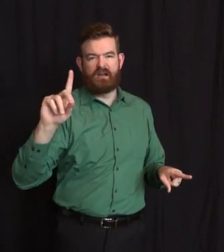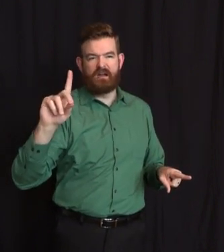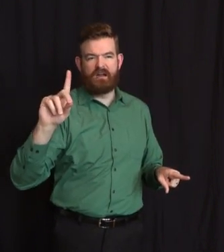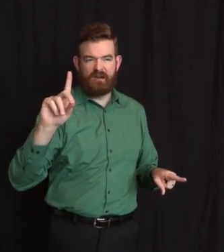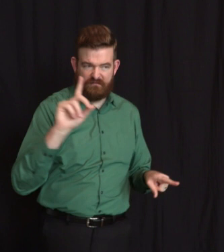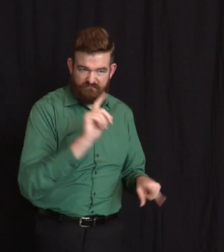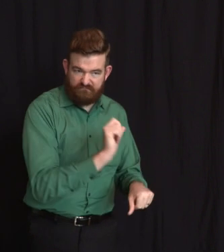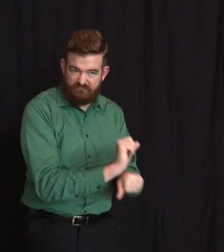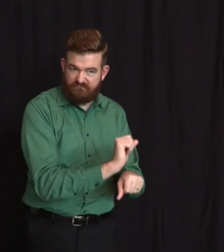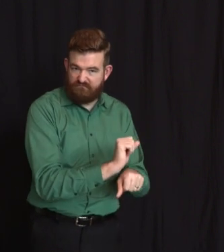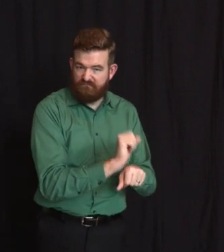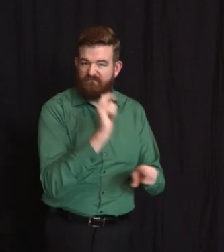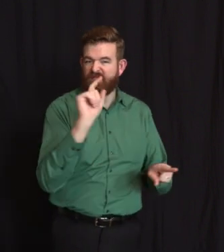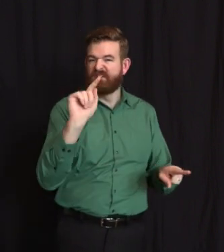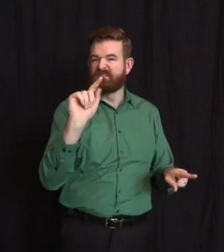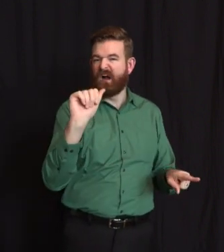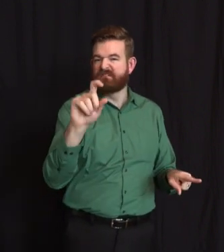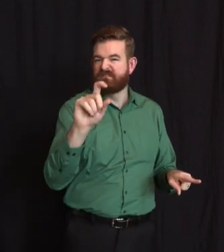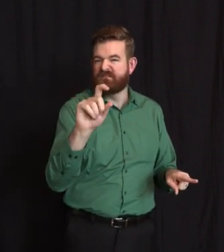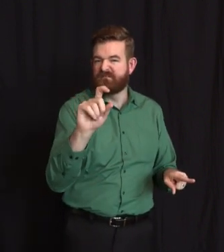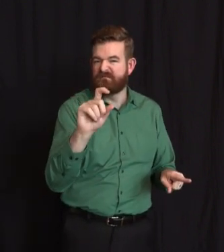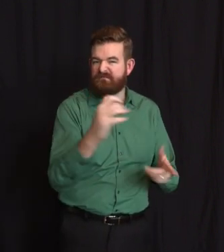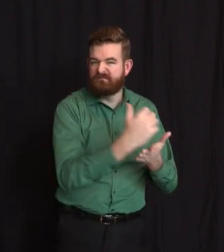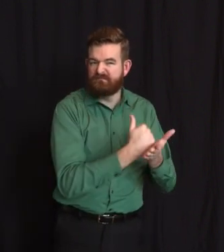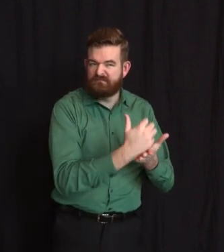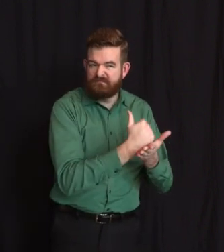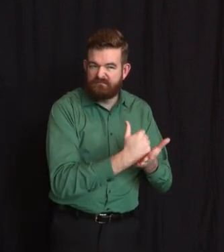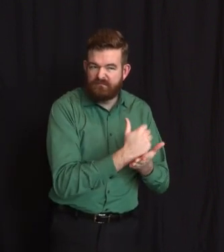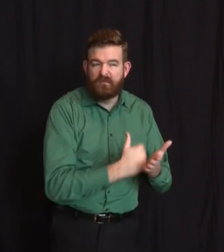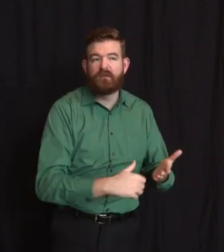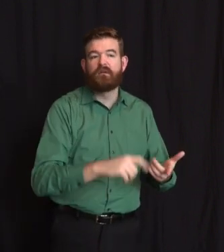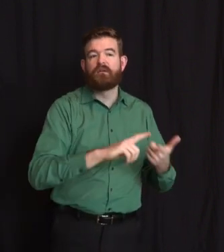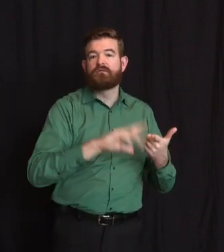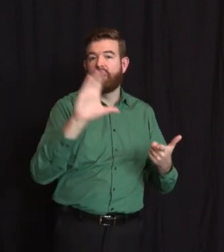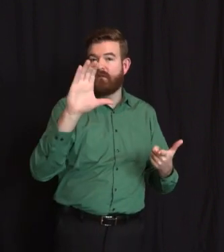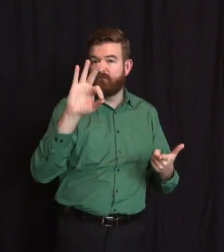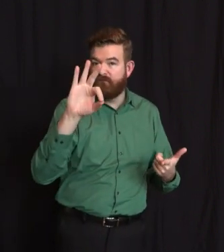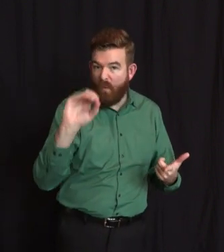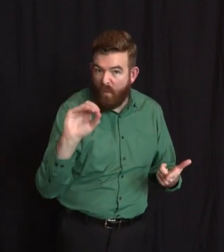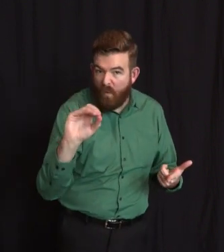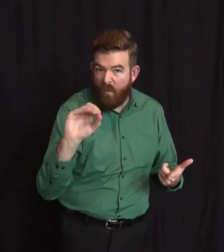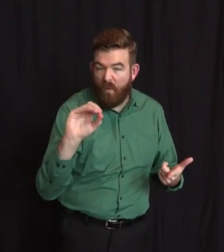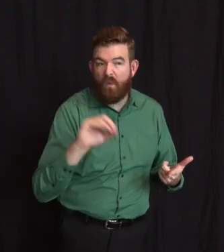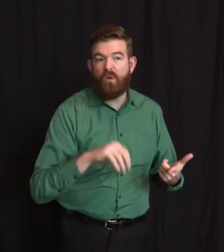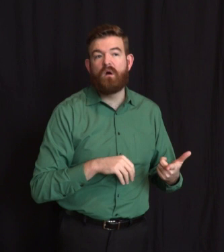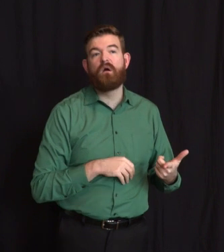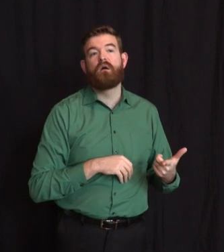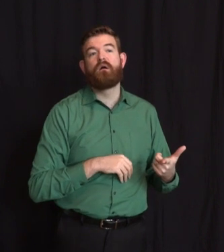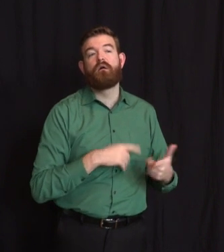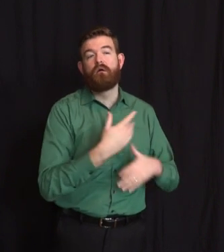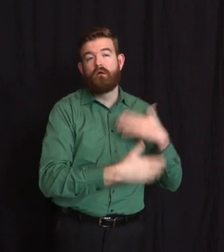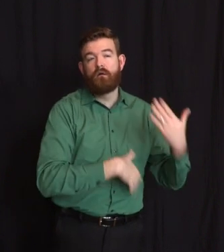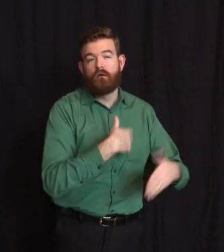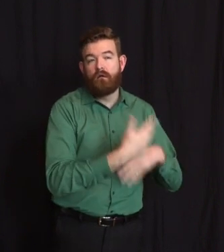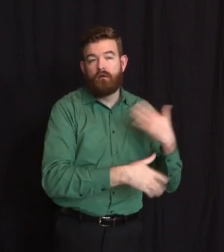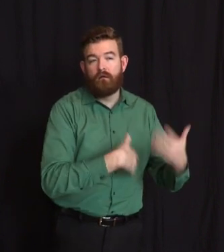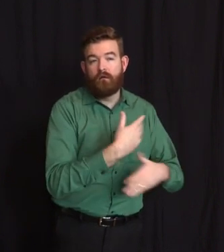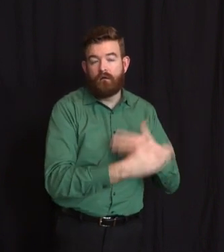fought her way back to keep working, but her light was forever dimmed by COVID-19 on Monday.